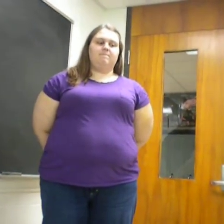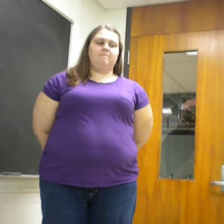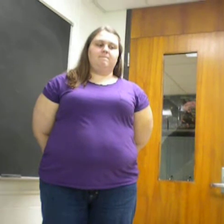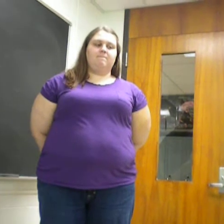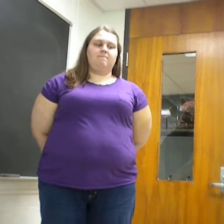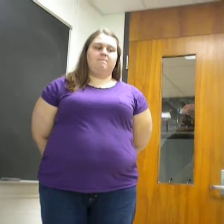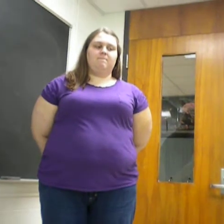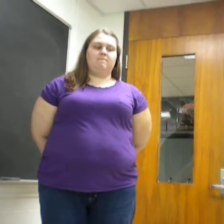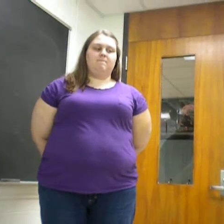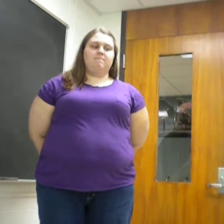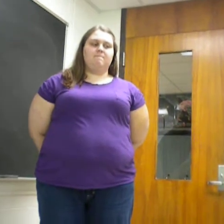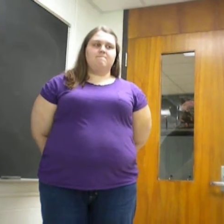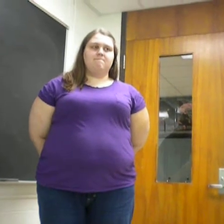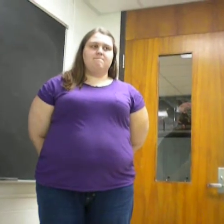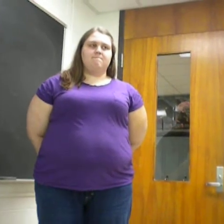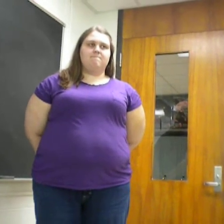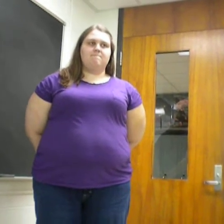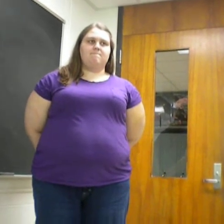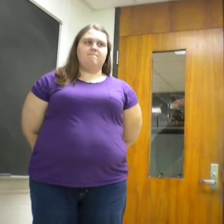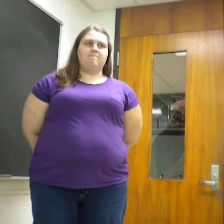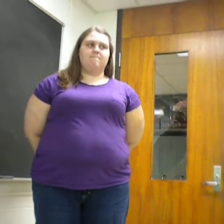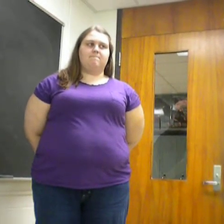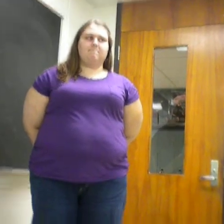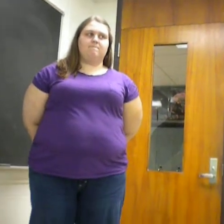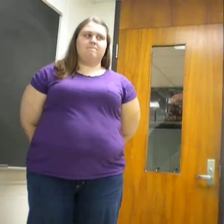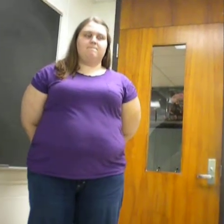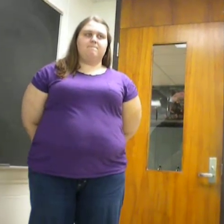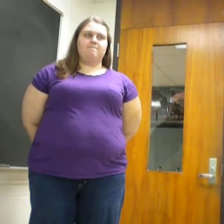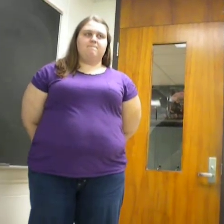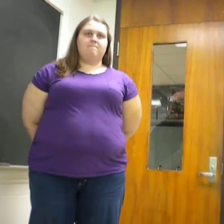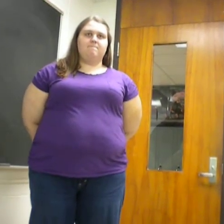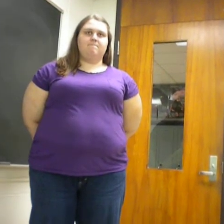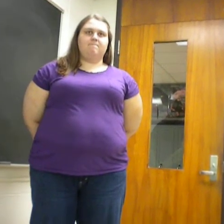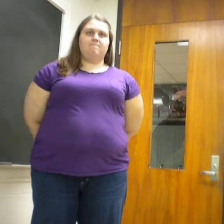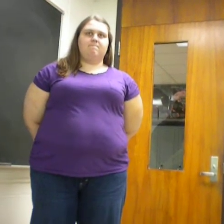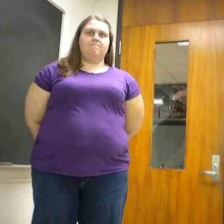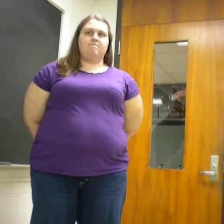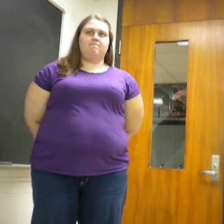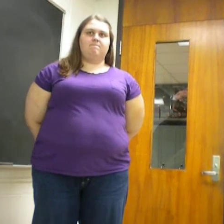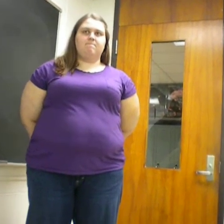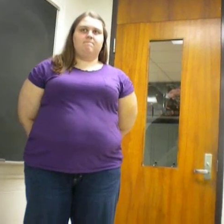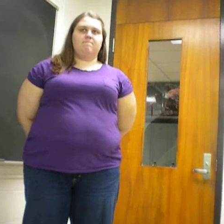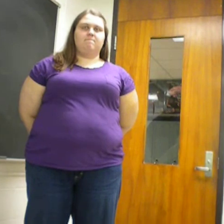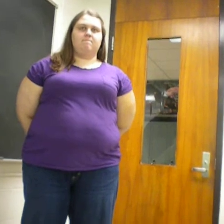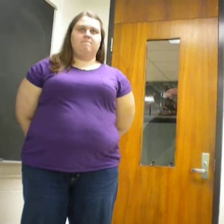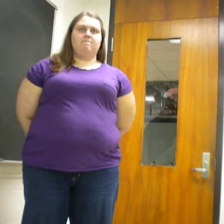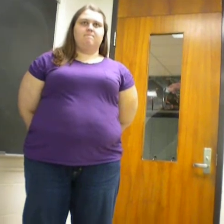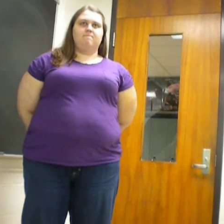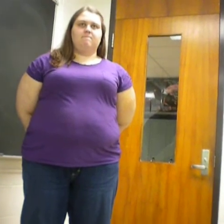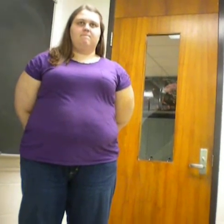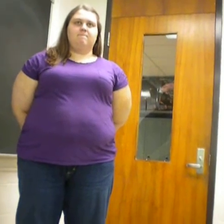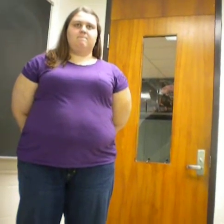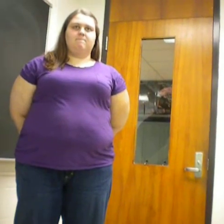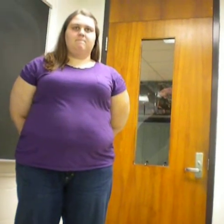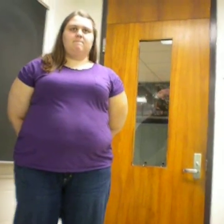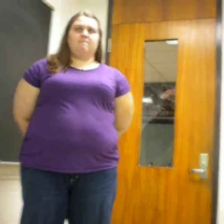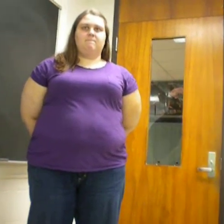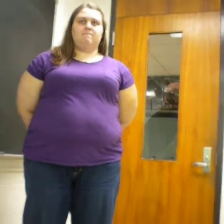connection, you know, that I wanted to at such a large conference. But he explained to me that he was in a bind and that he was having trouble